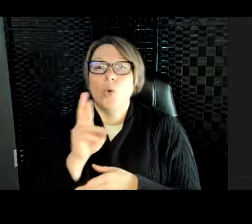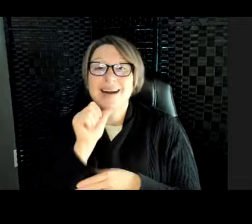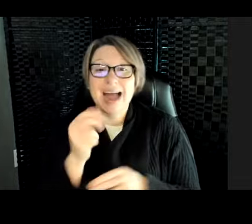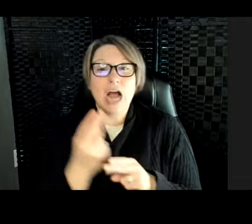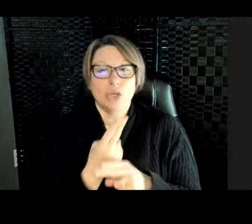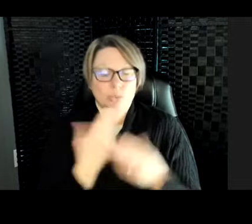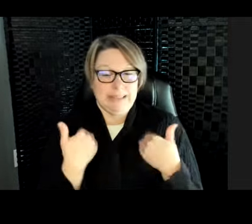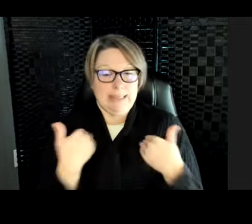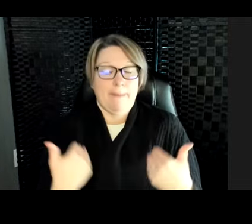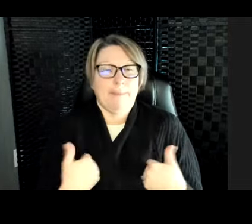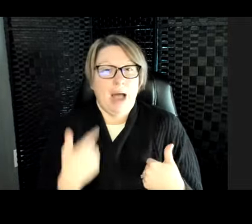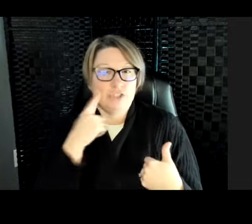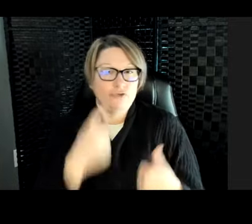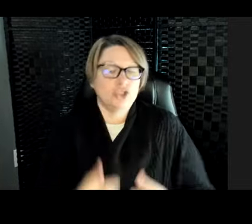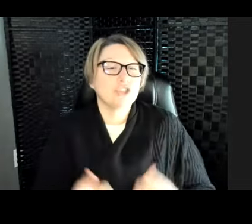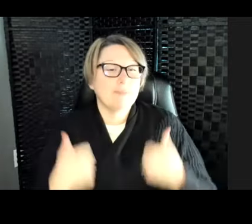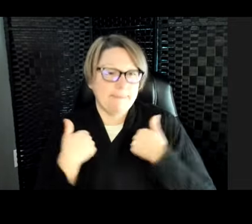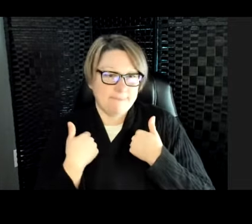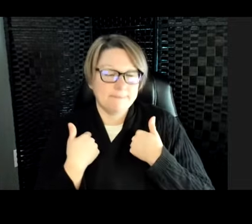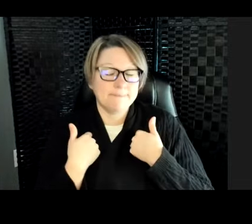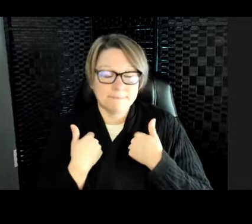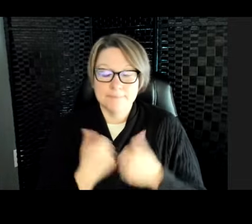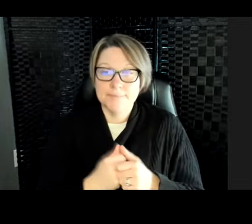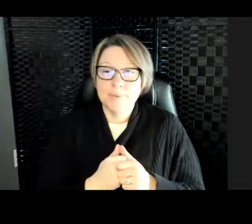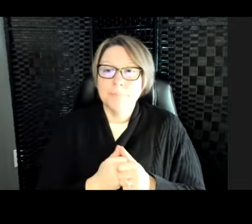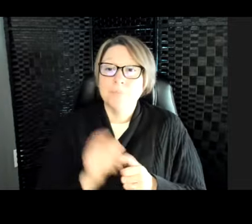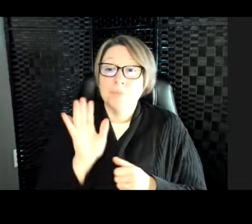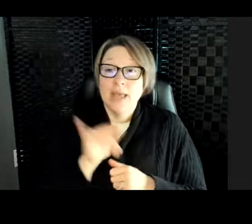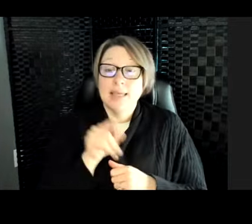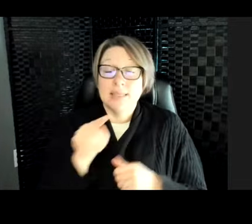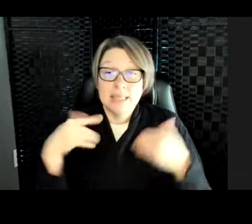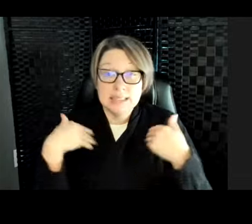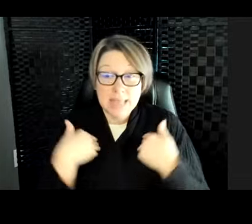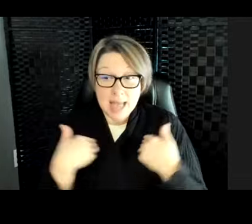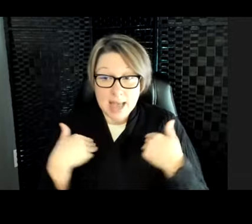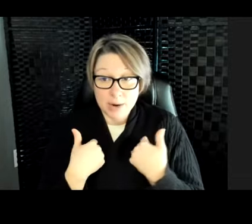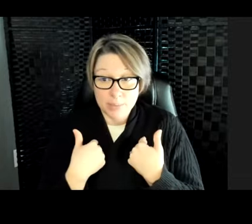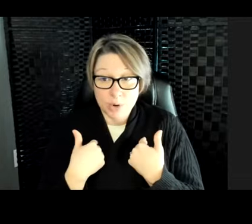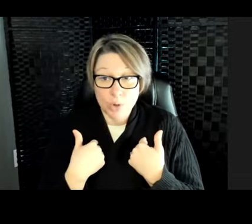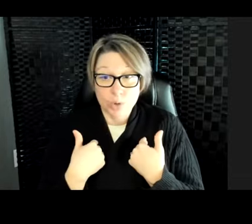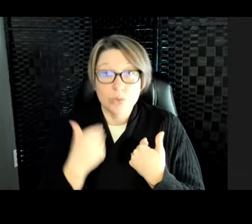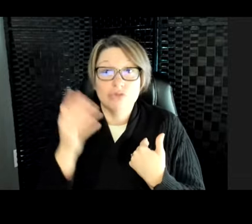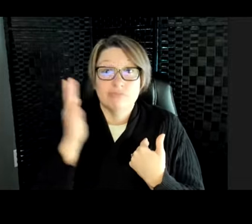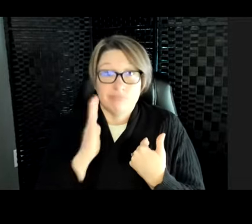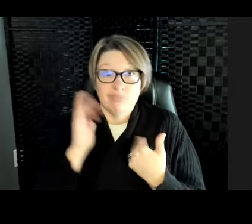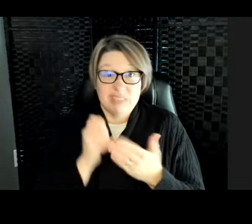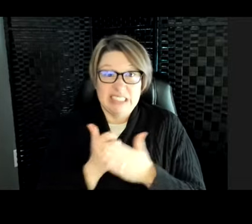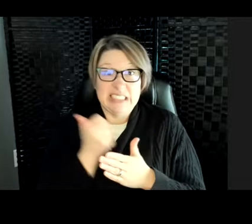to survive. So, these animals were endangered, but the